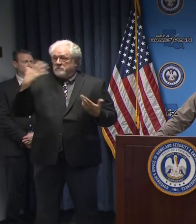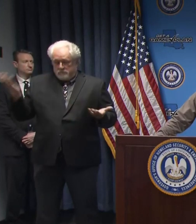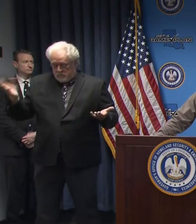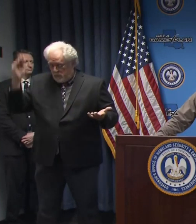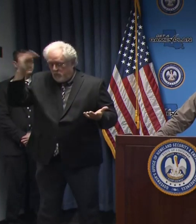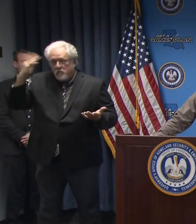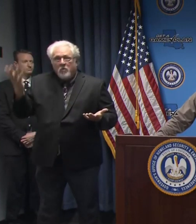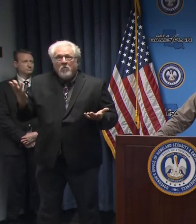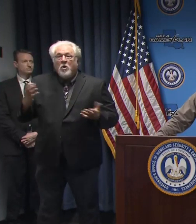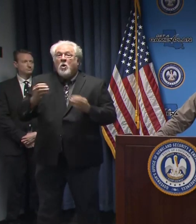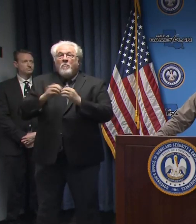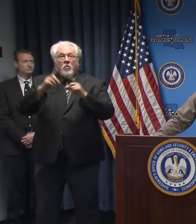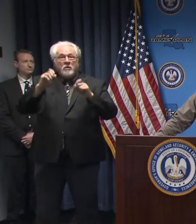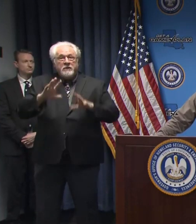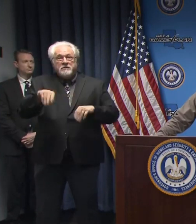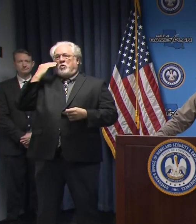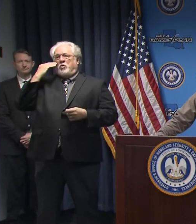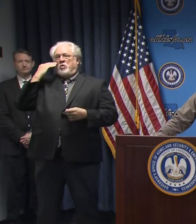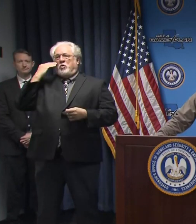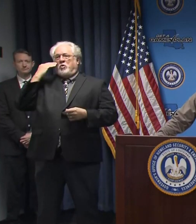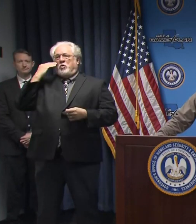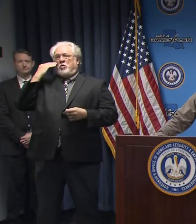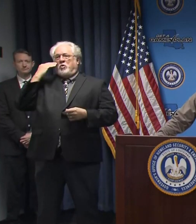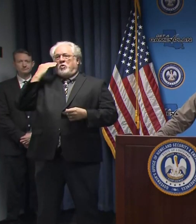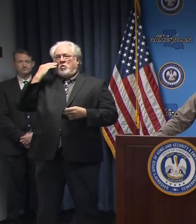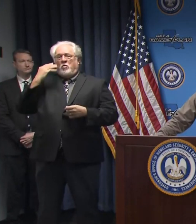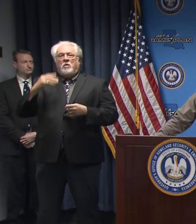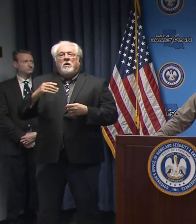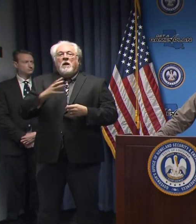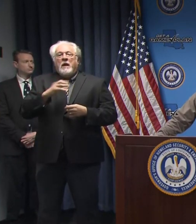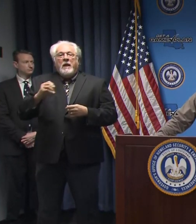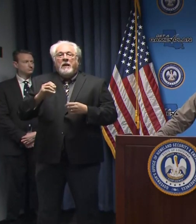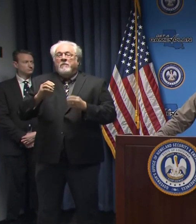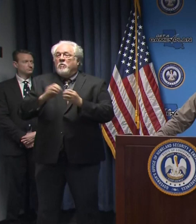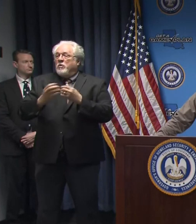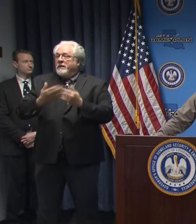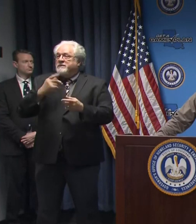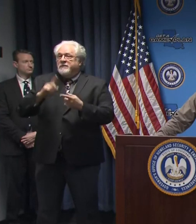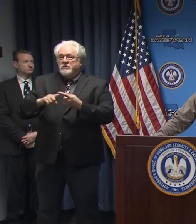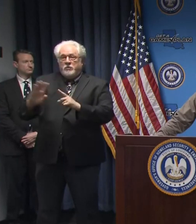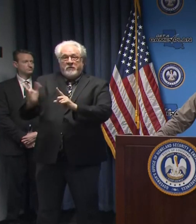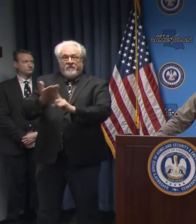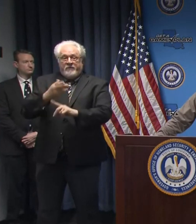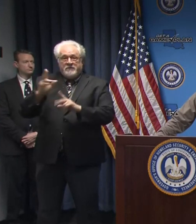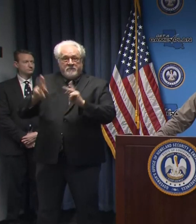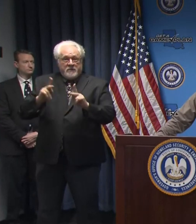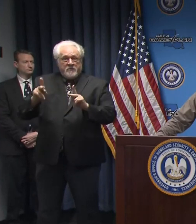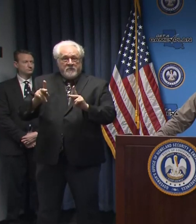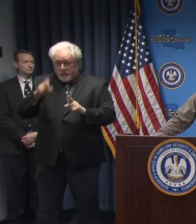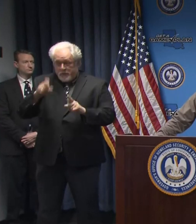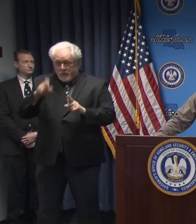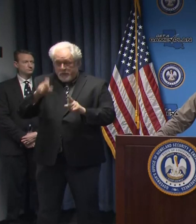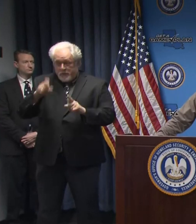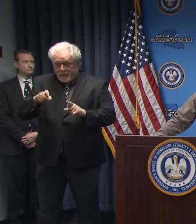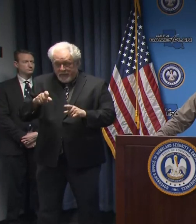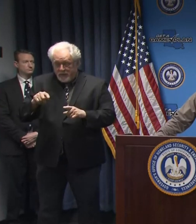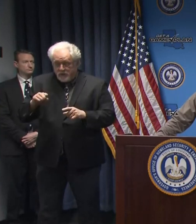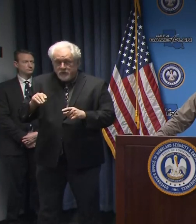And the more tests you administer, the more you know. The easier it is to convince people who need to